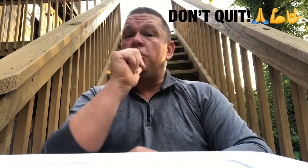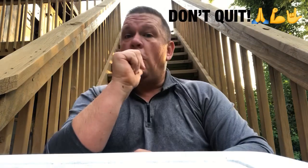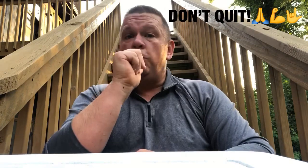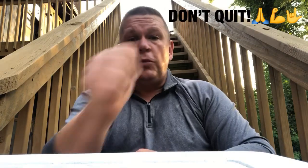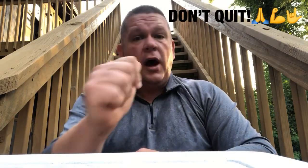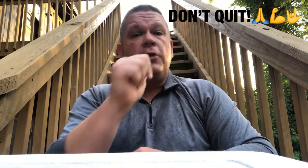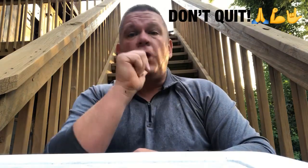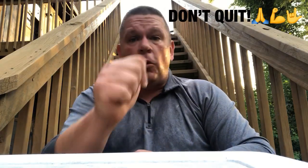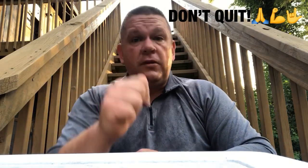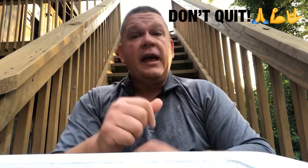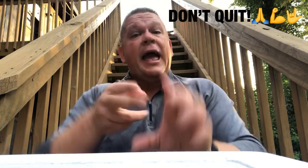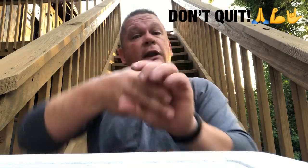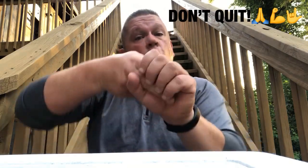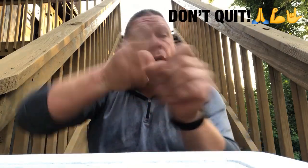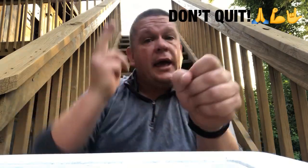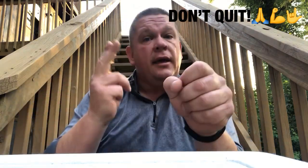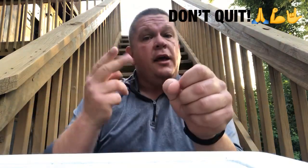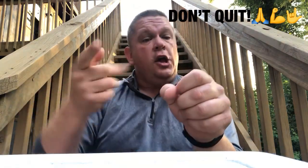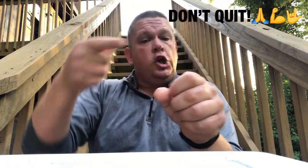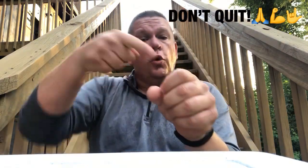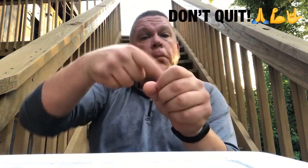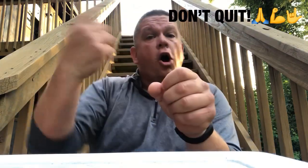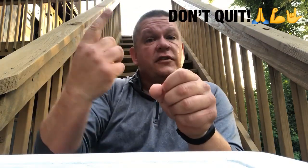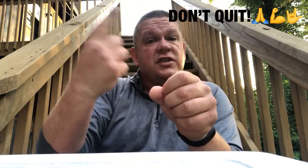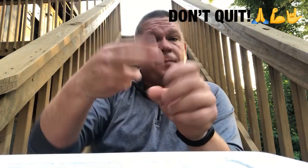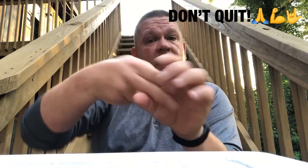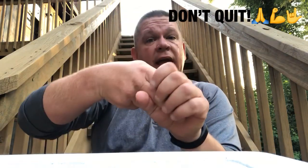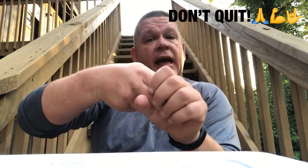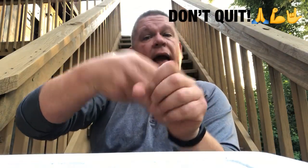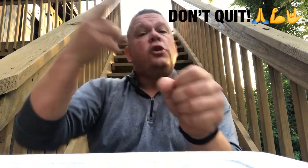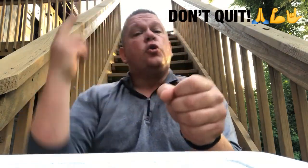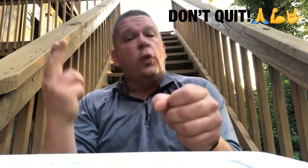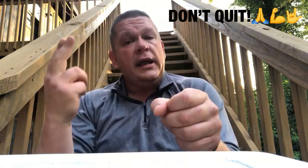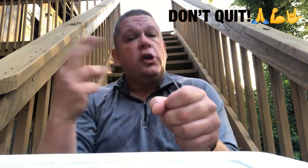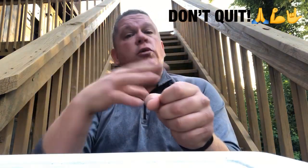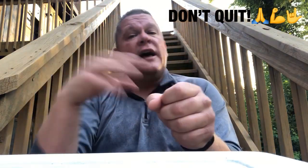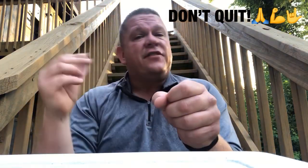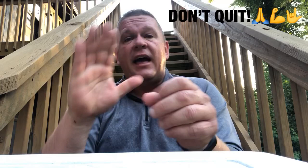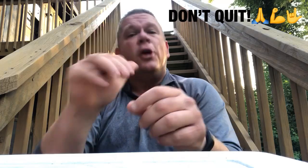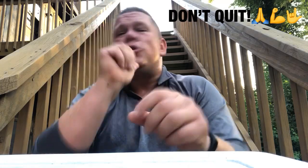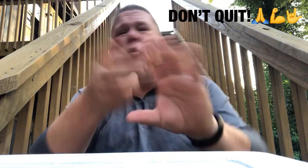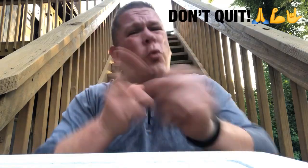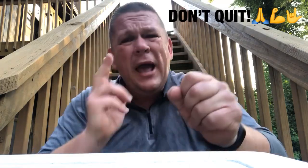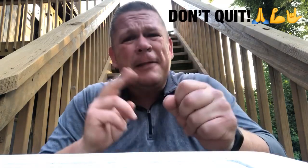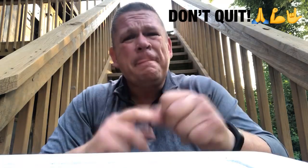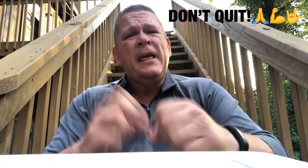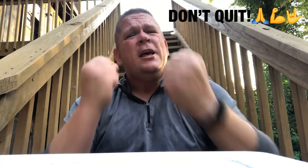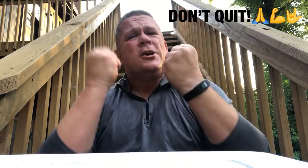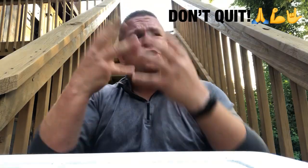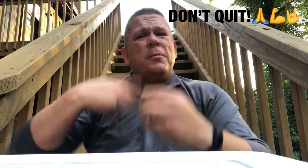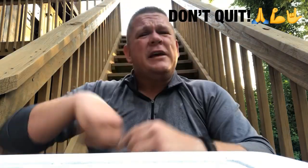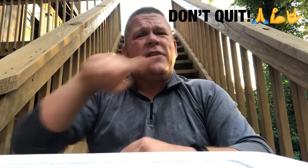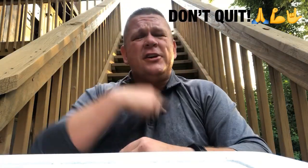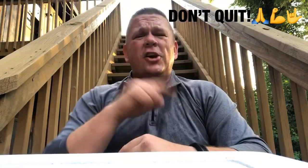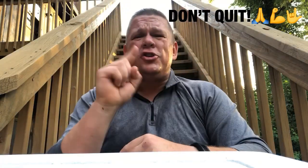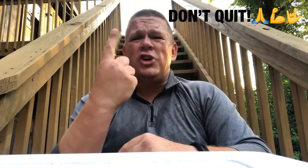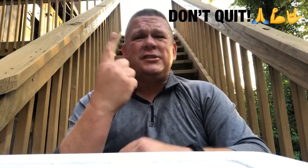don't do not don't and quit you were part of something and you quit it you left that don't quit so many of us are just